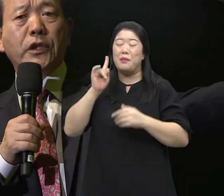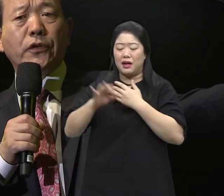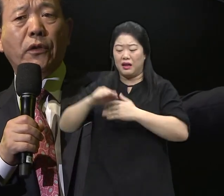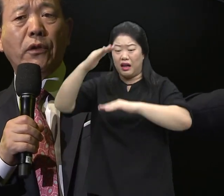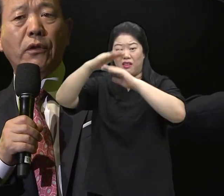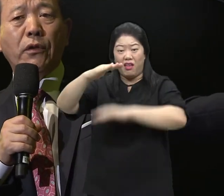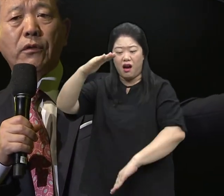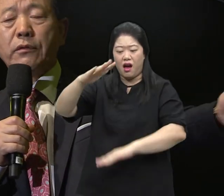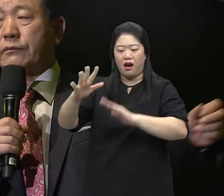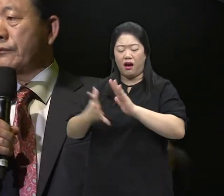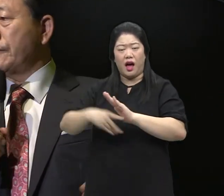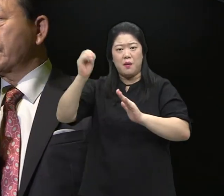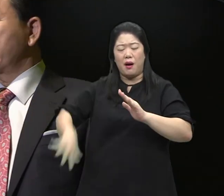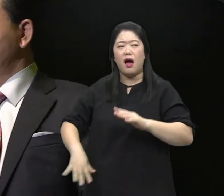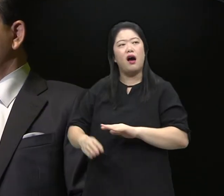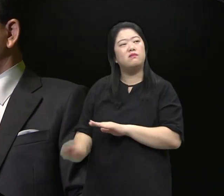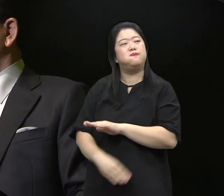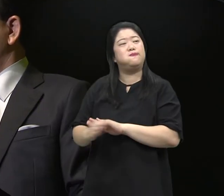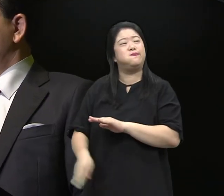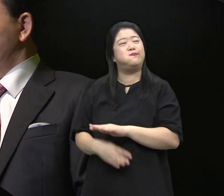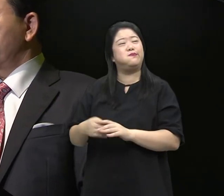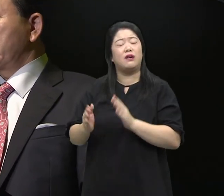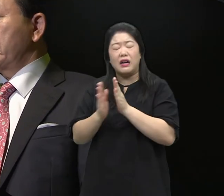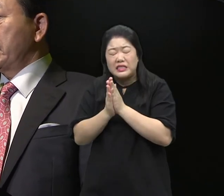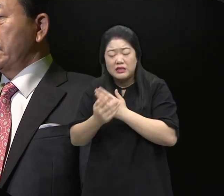Those who have not received that, go to pray. It's no use.